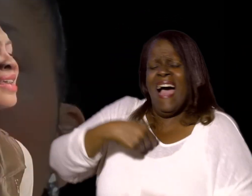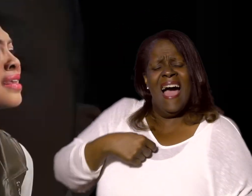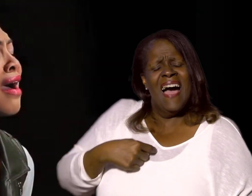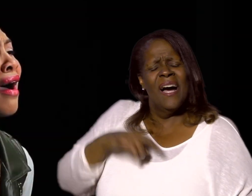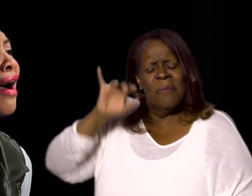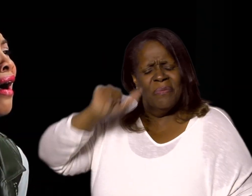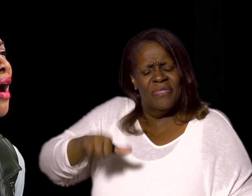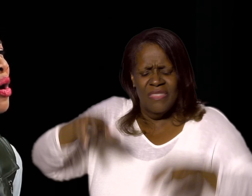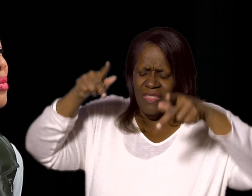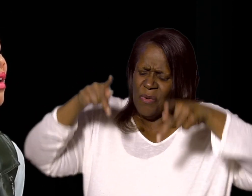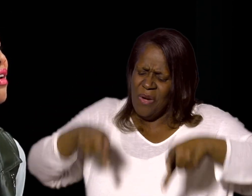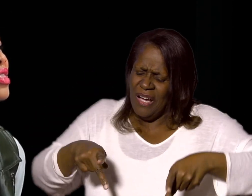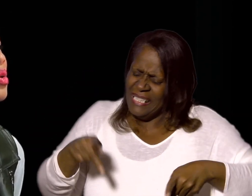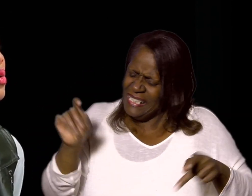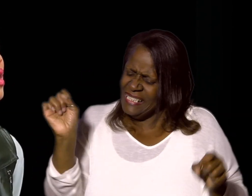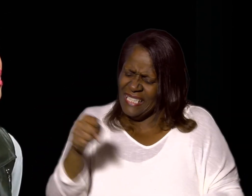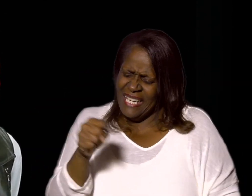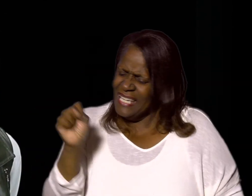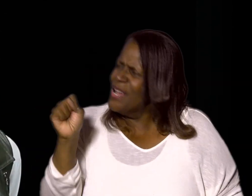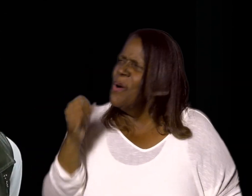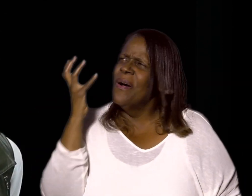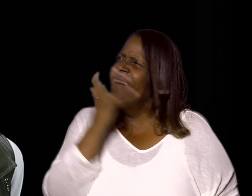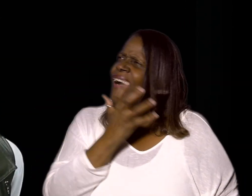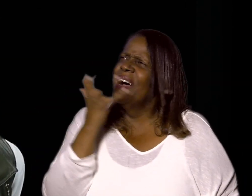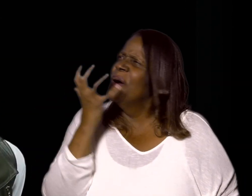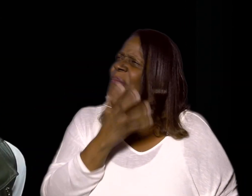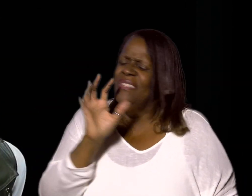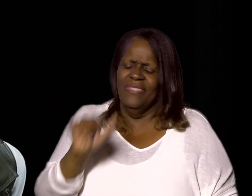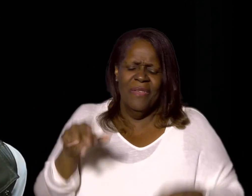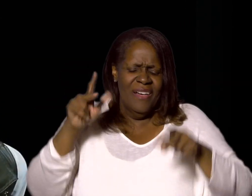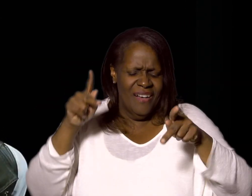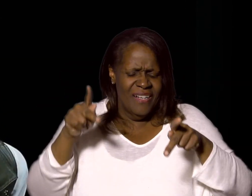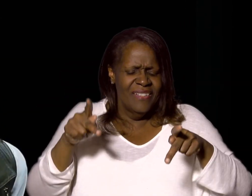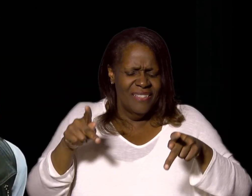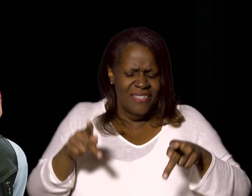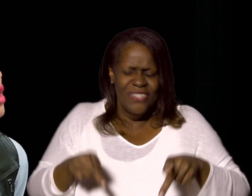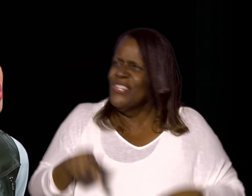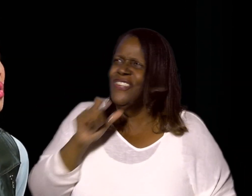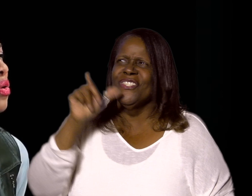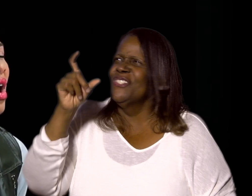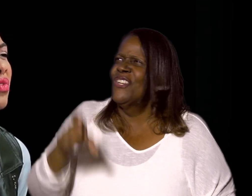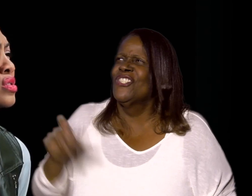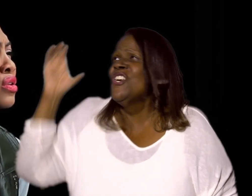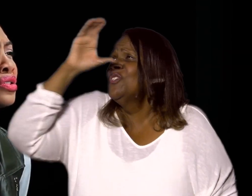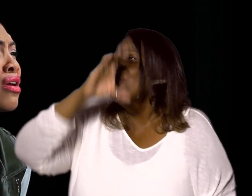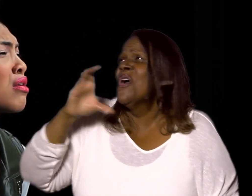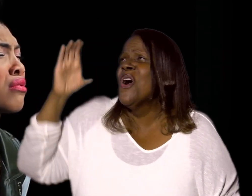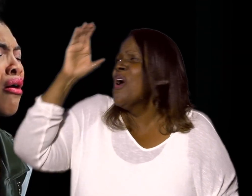I'll be the one, oh, I'll be the one You don't have to search no